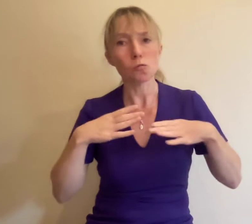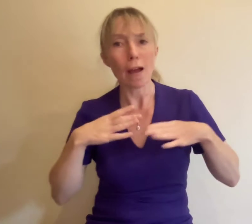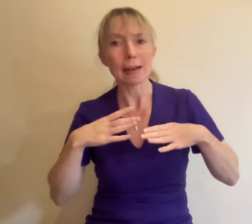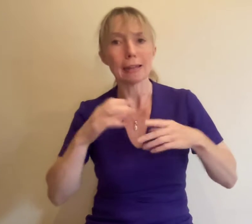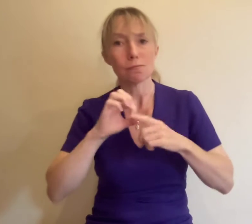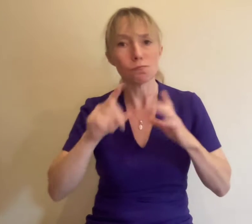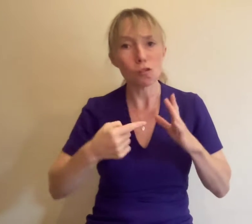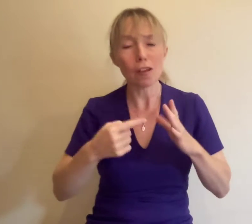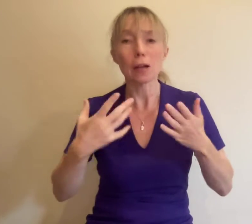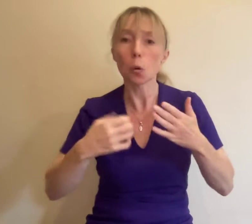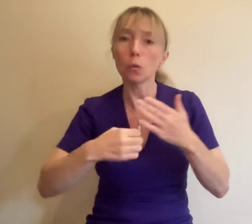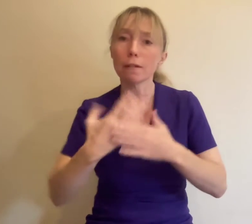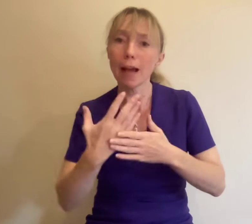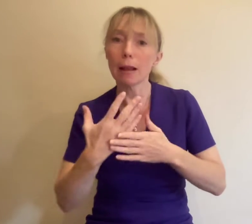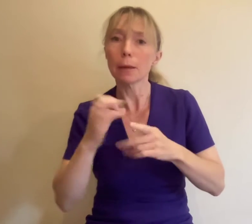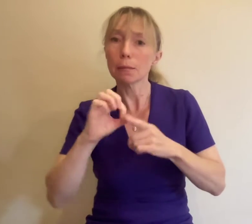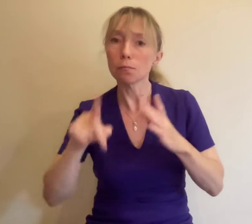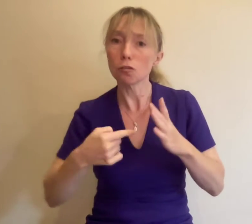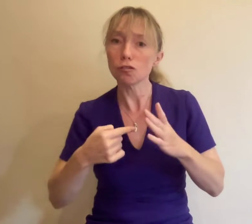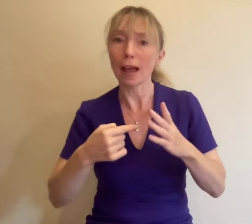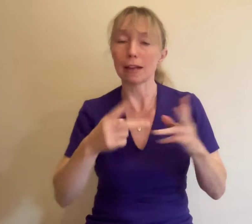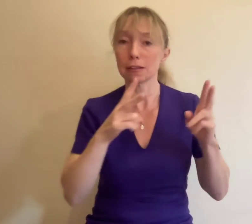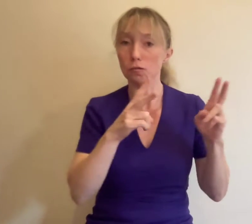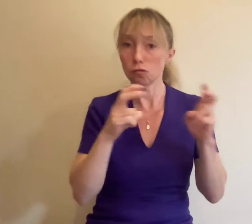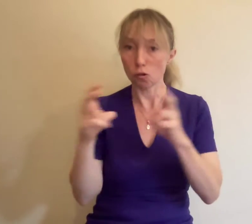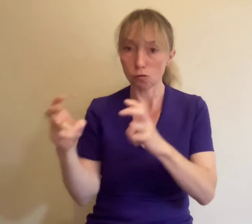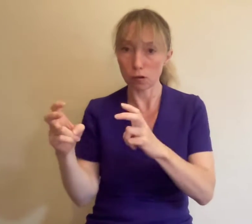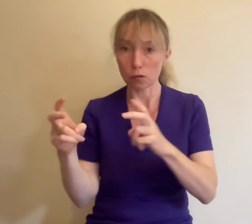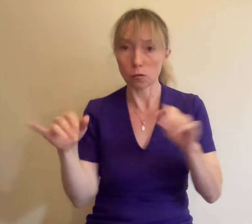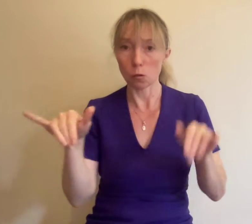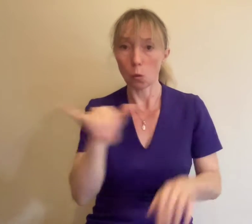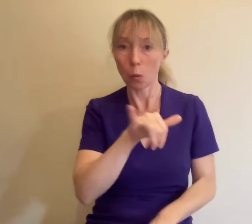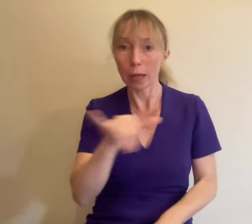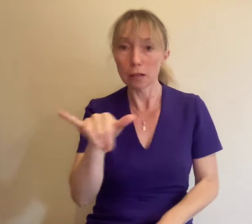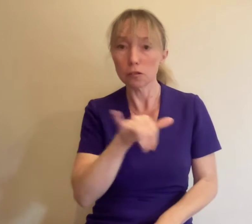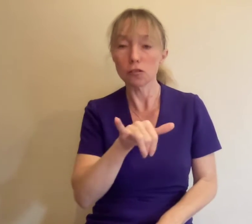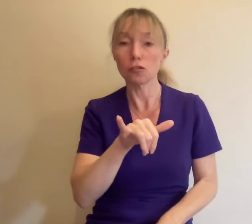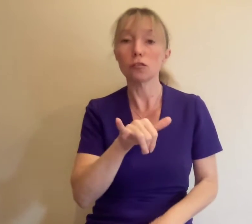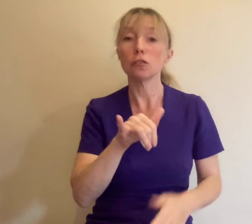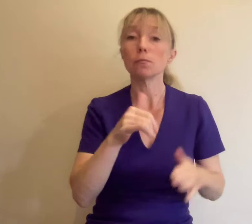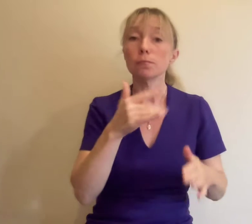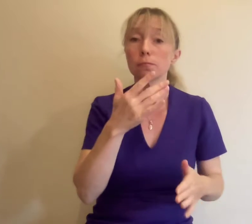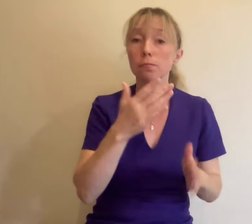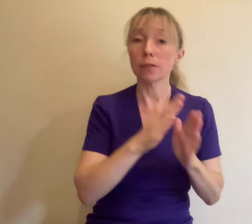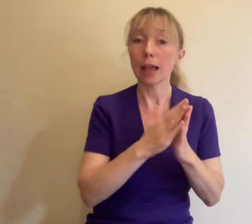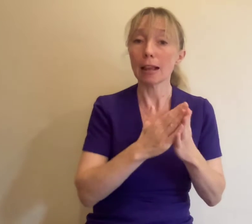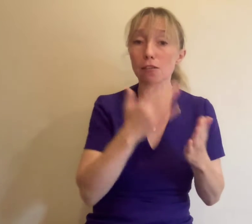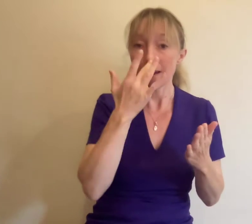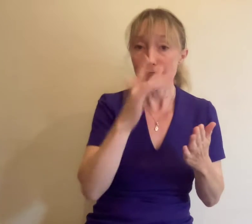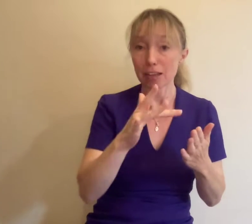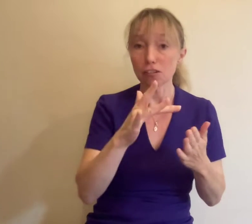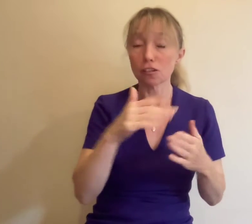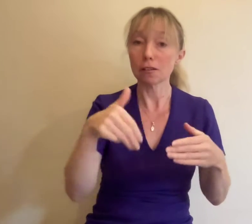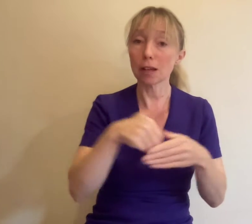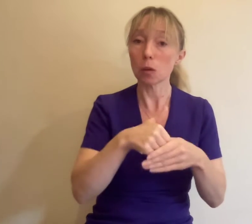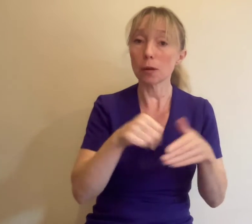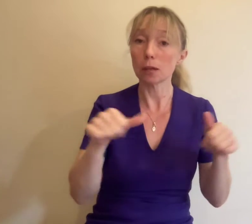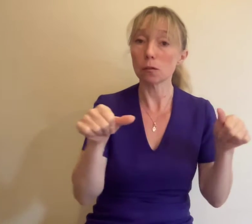genres a. Literary fiction including short stories b. fiction includes